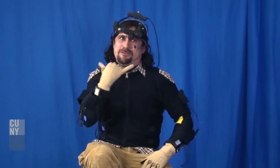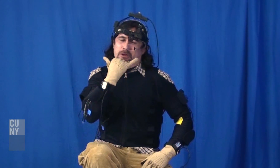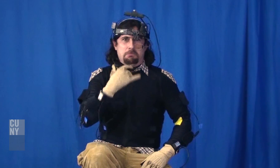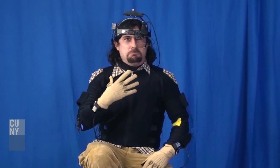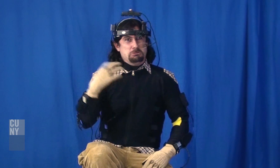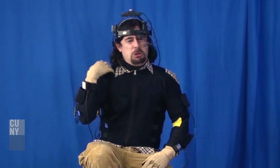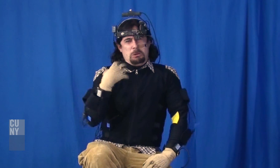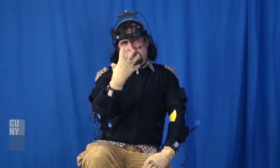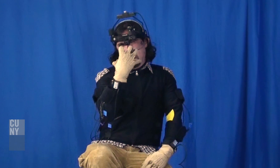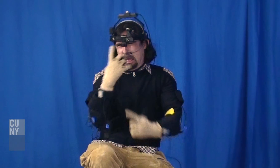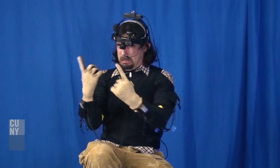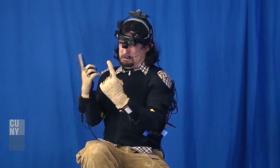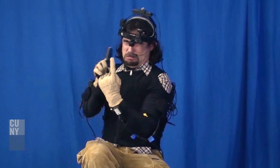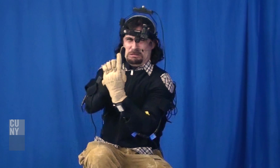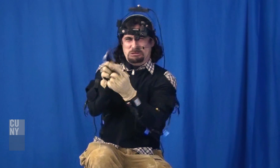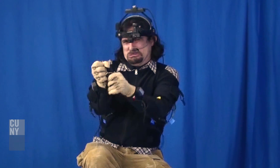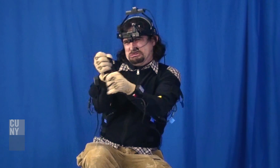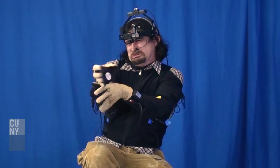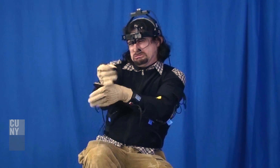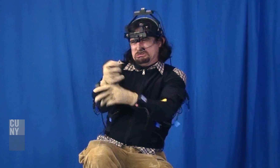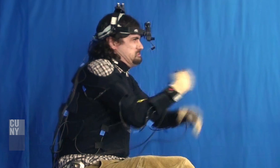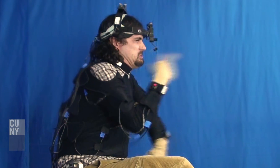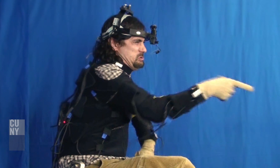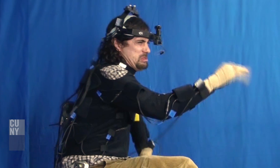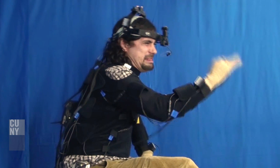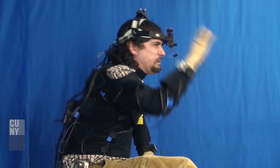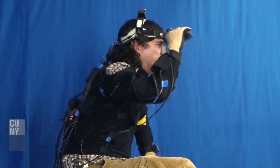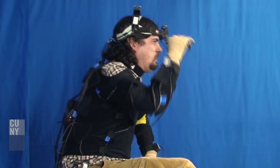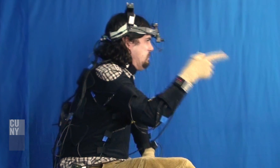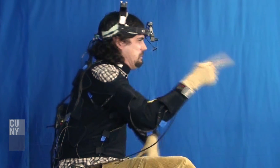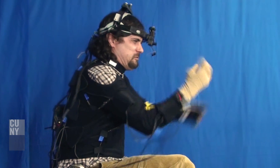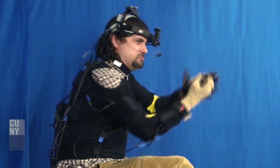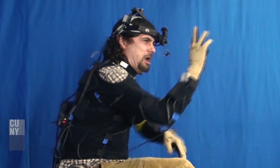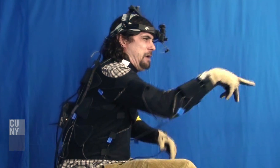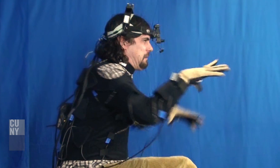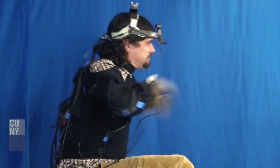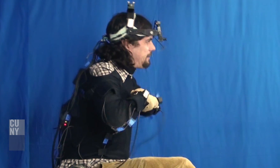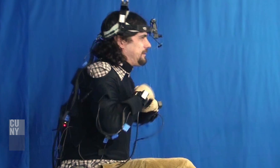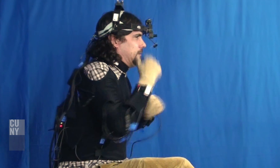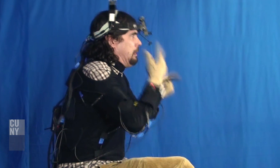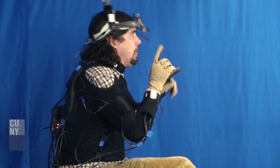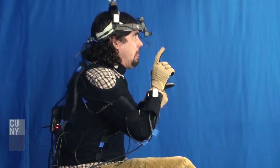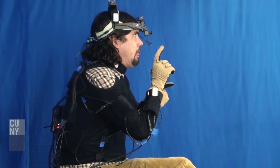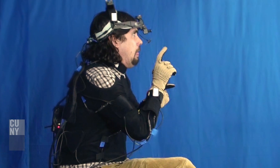work that a movie studio would do to make an animated picture, where for a minute of video you'd have hundreds, well,